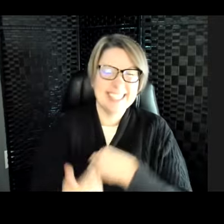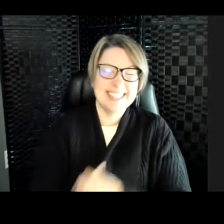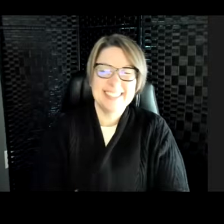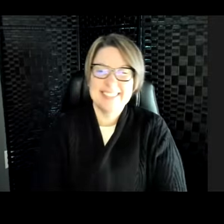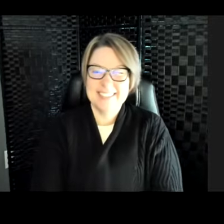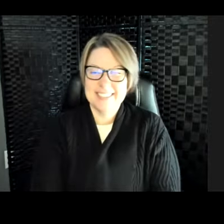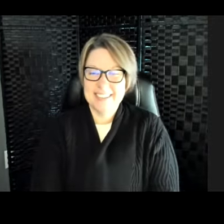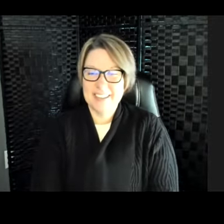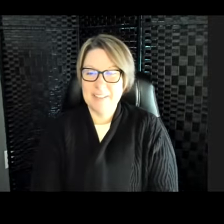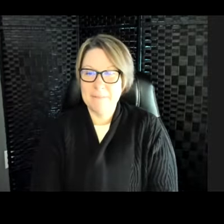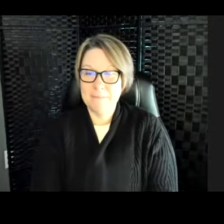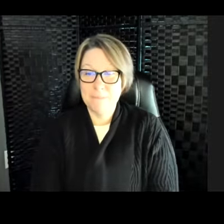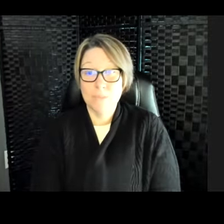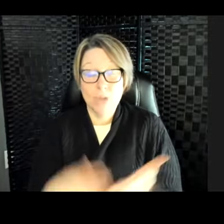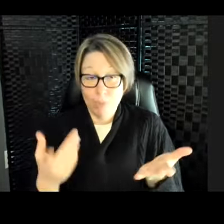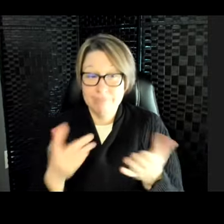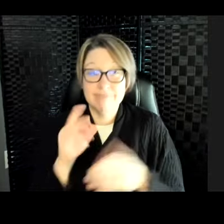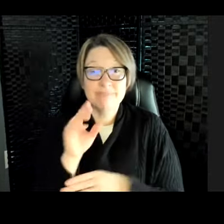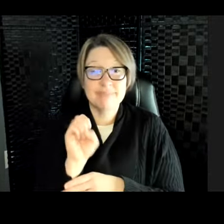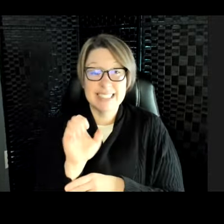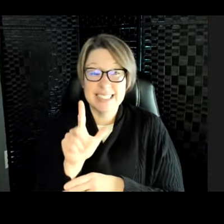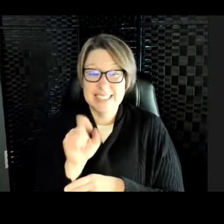Yeah, so these seals, they love fish. That's their favorite food.